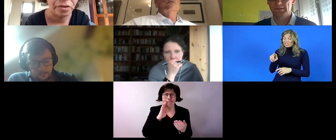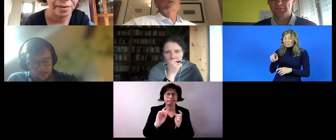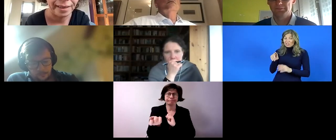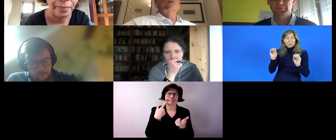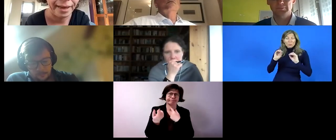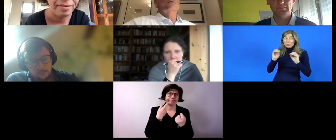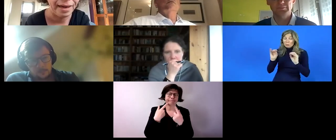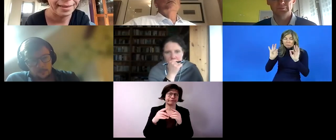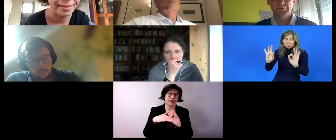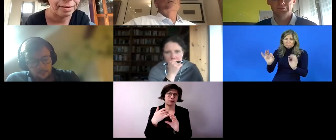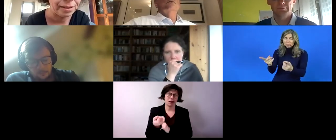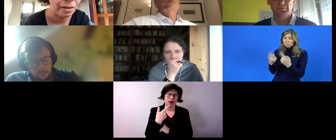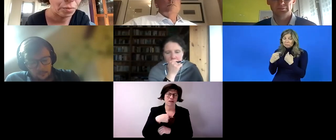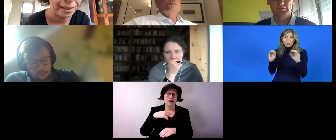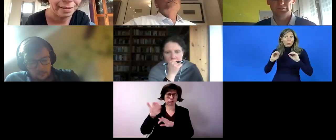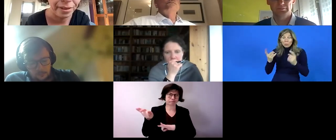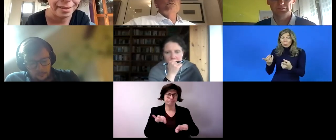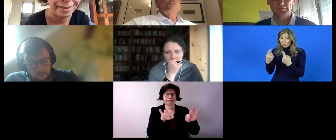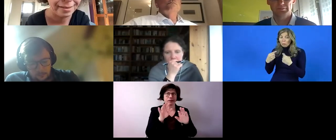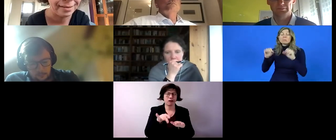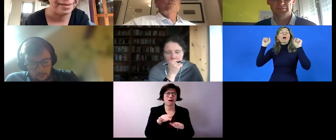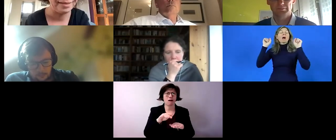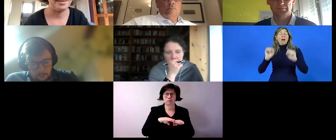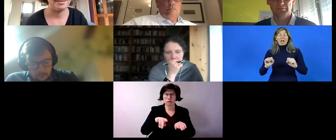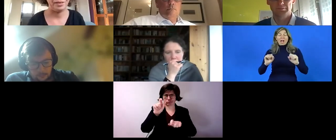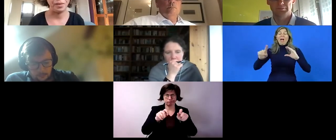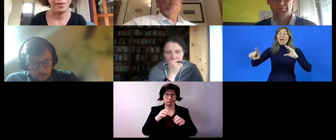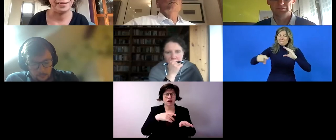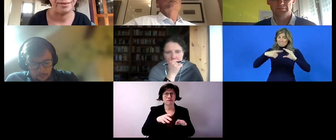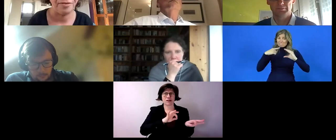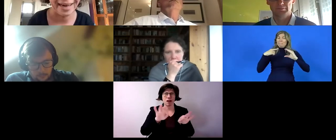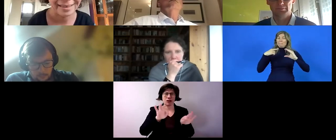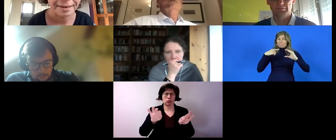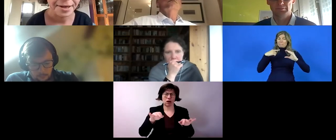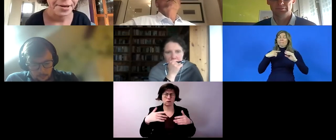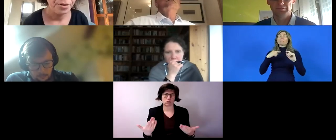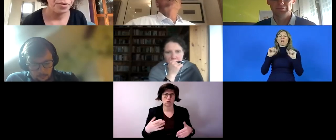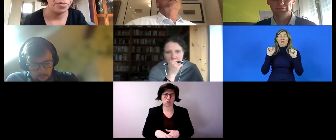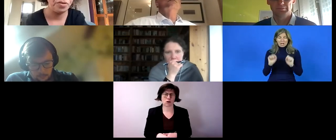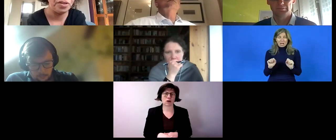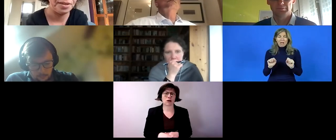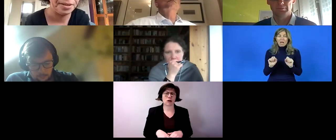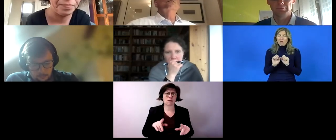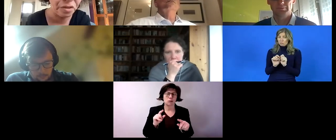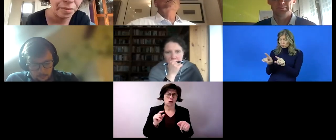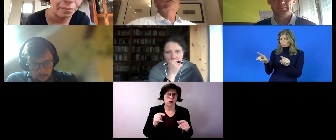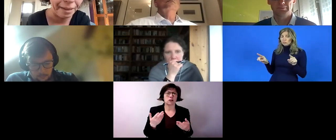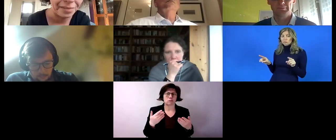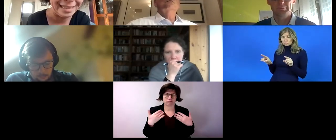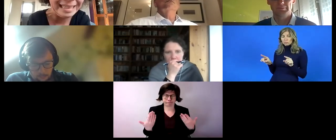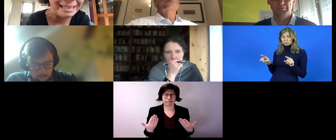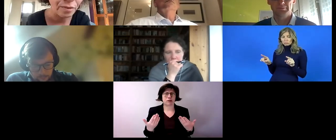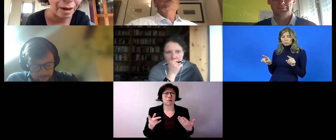you can write us an email email we are going to forward it to the interlocutors uh